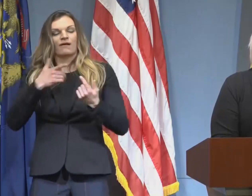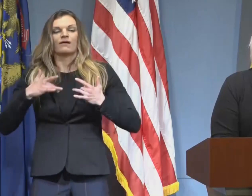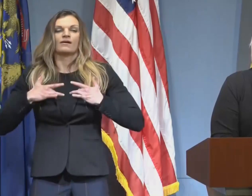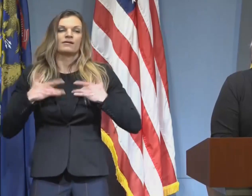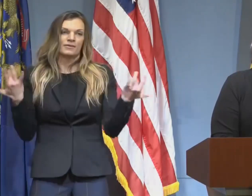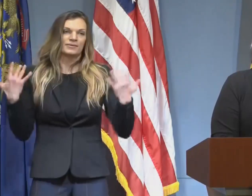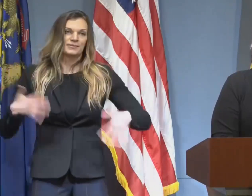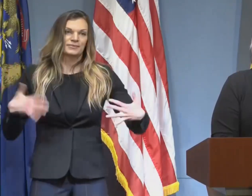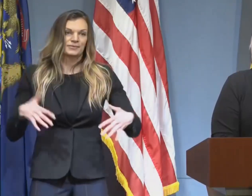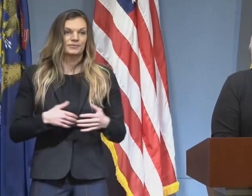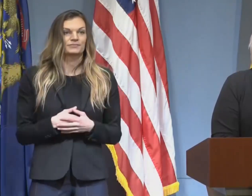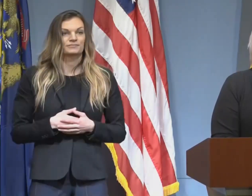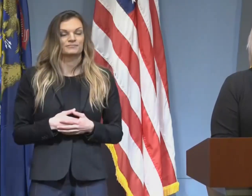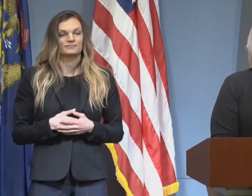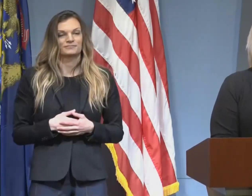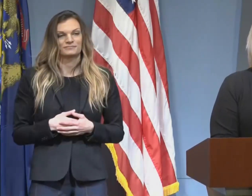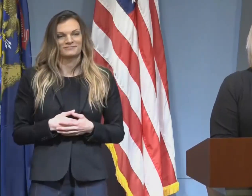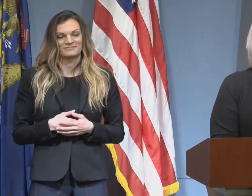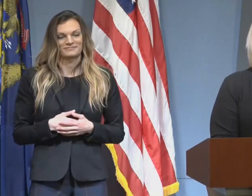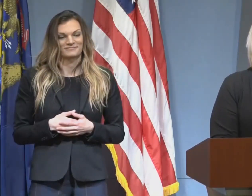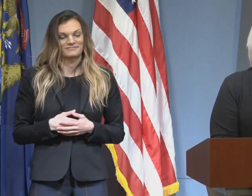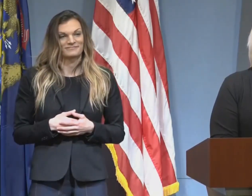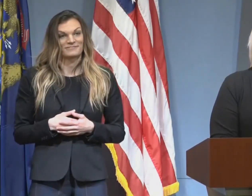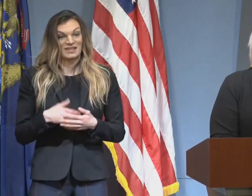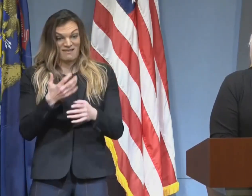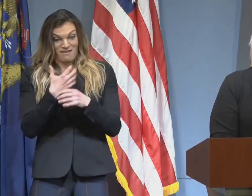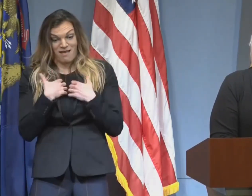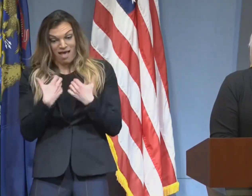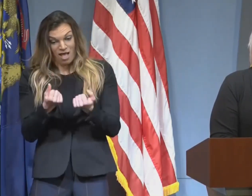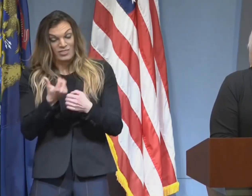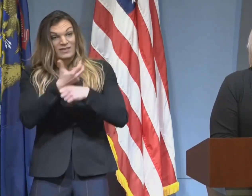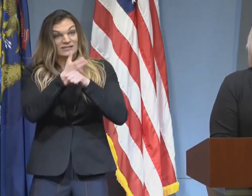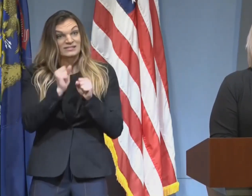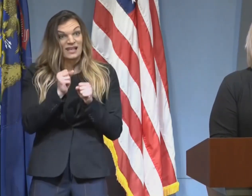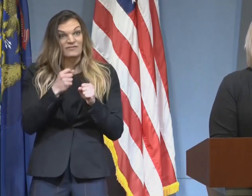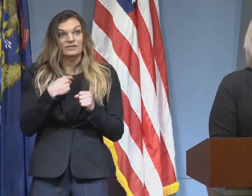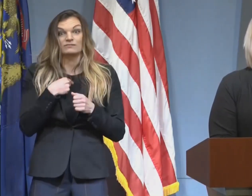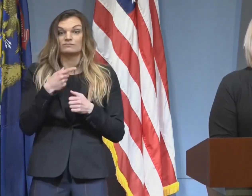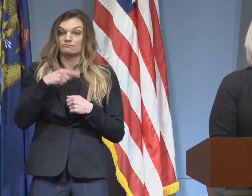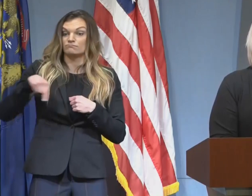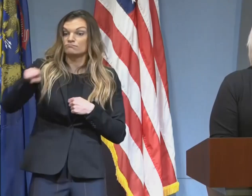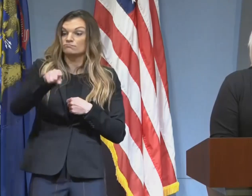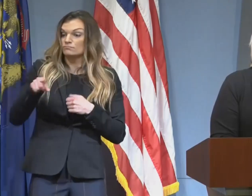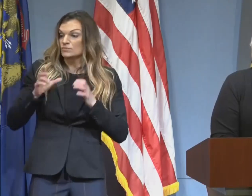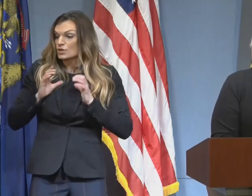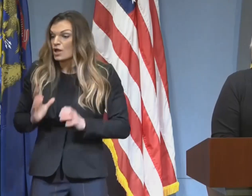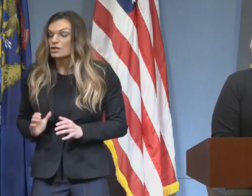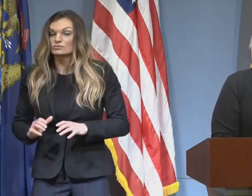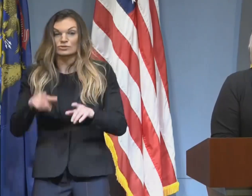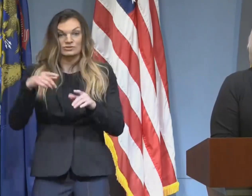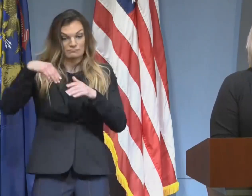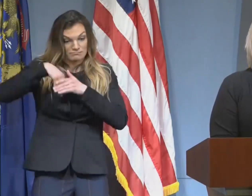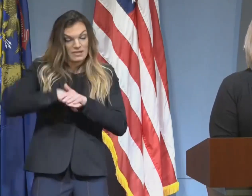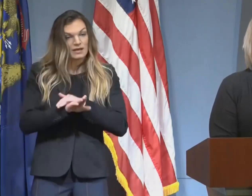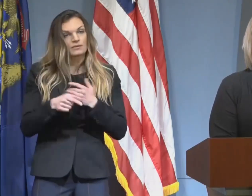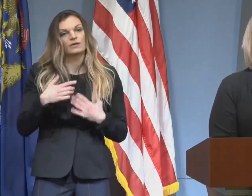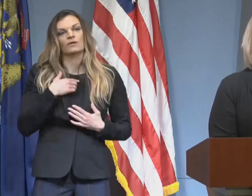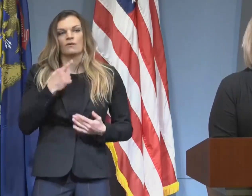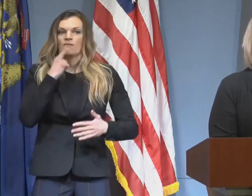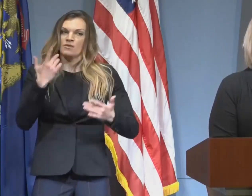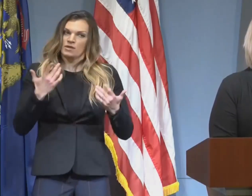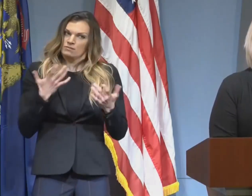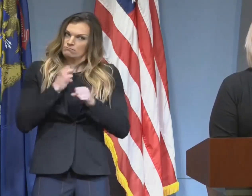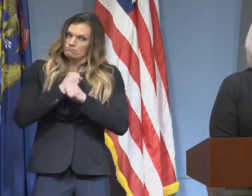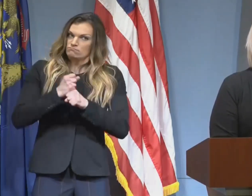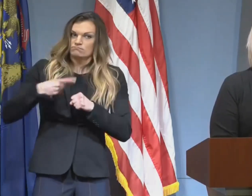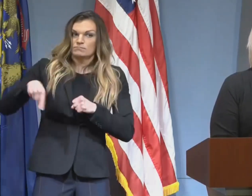minutes and then we're going to check in with our friend Dave Lorenz at Travel Michigan. So we're going to go back to the press conference in Lansing. Social